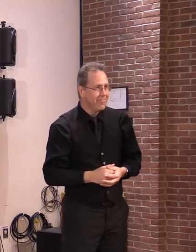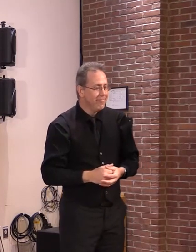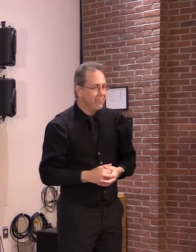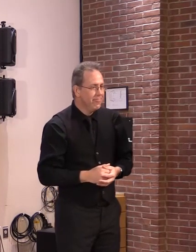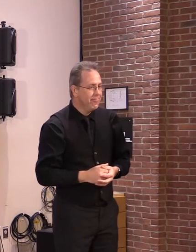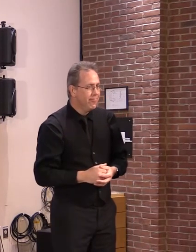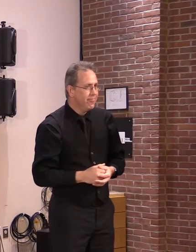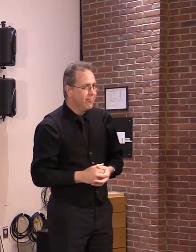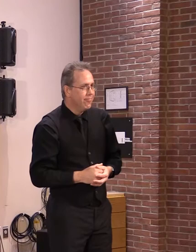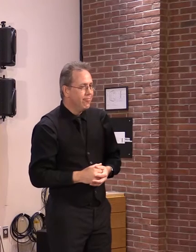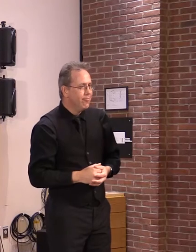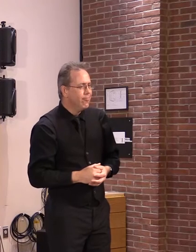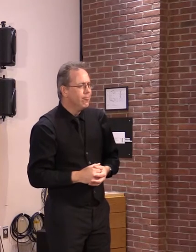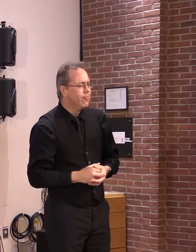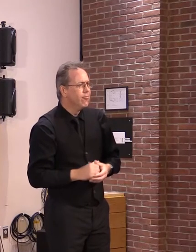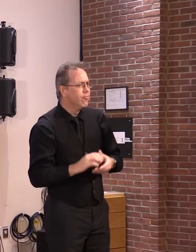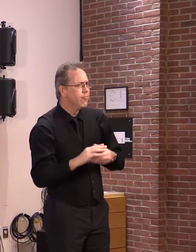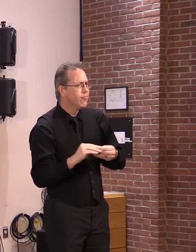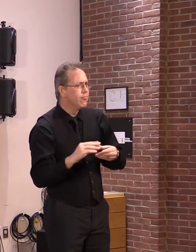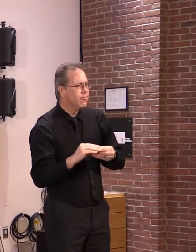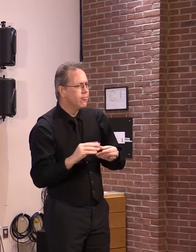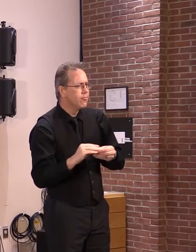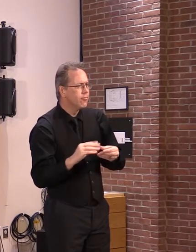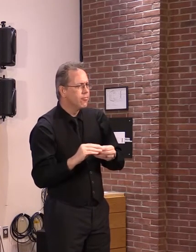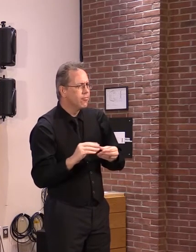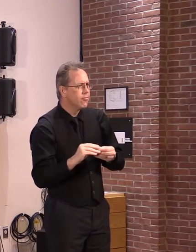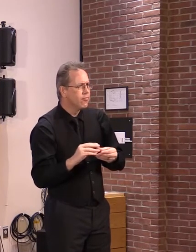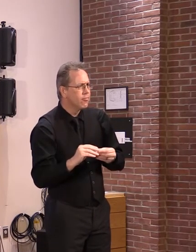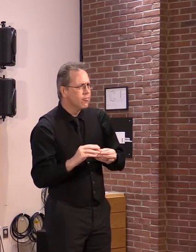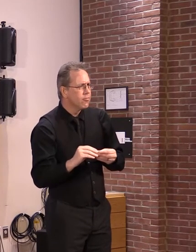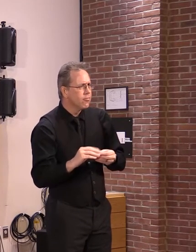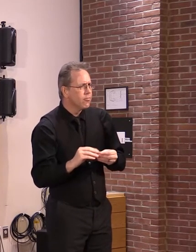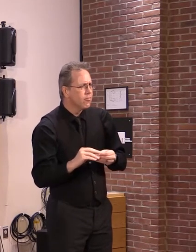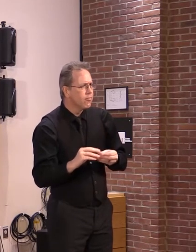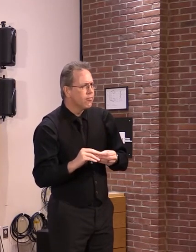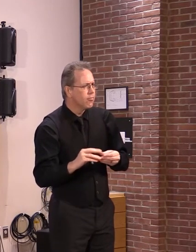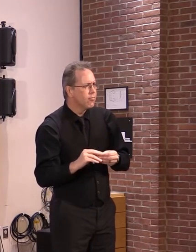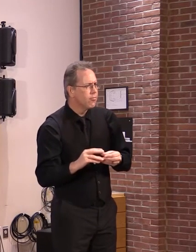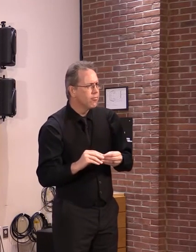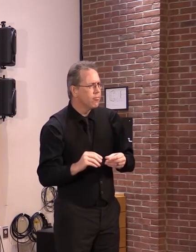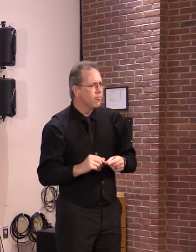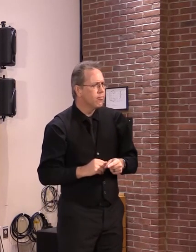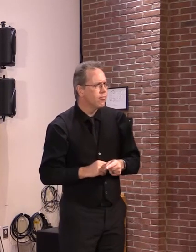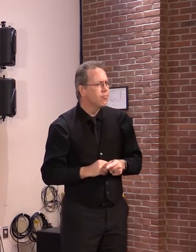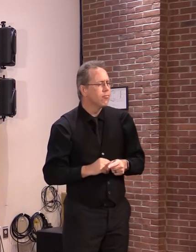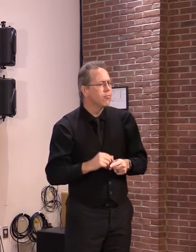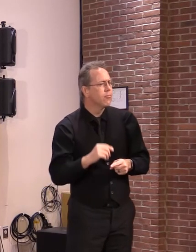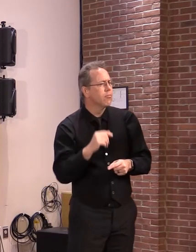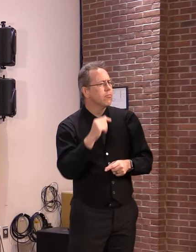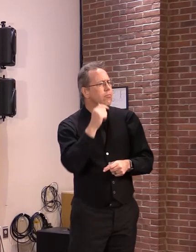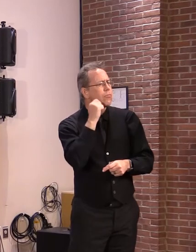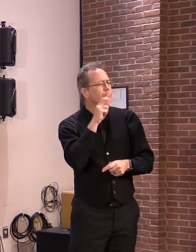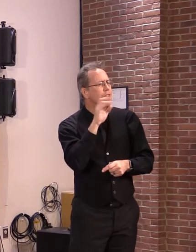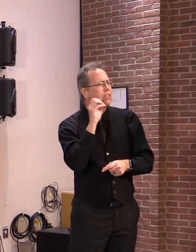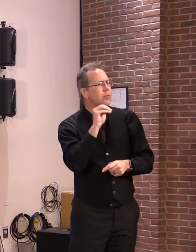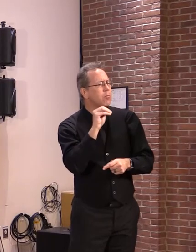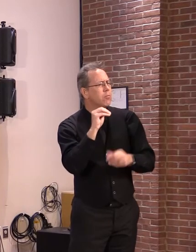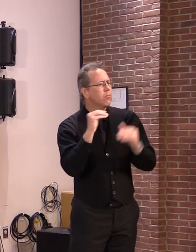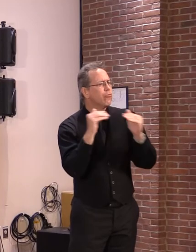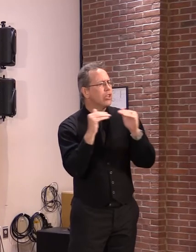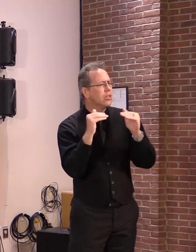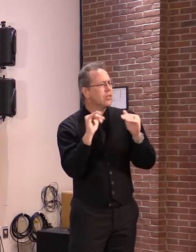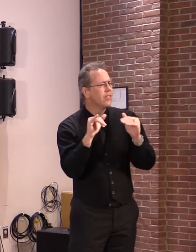Governor, Mark Hughes and other racial justice advocates say that one of the worst forms of historic systemic discrimination